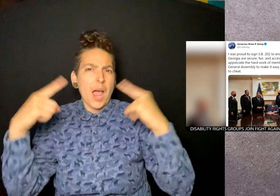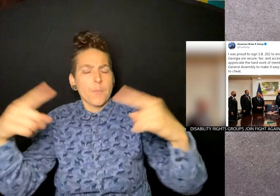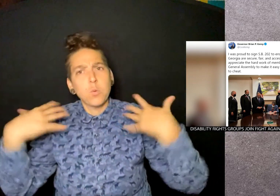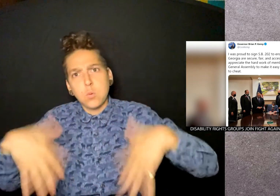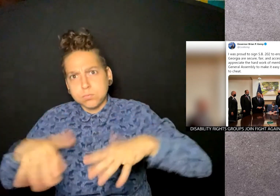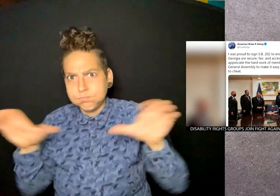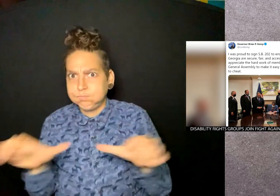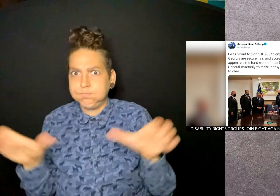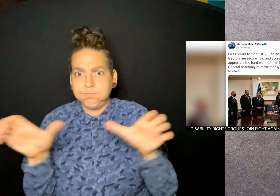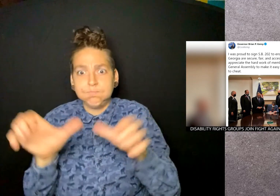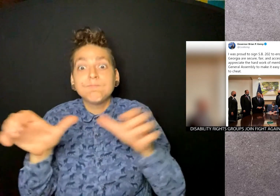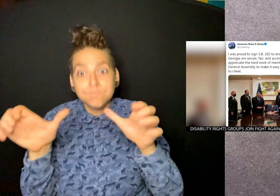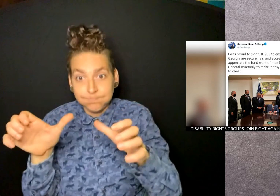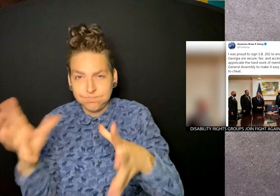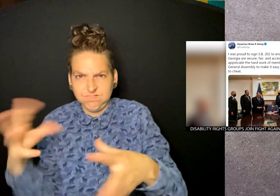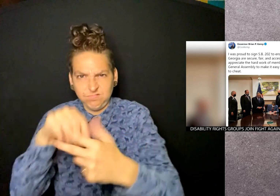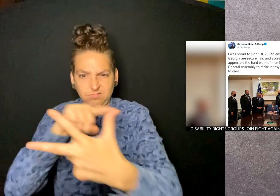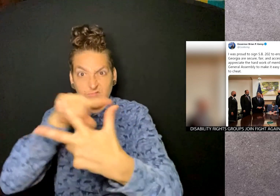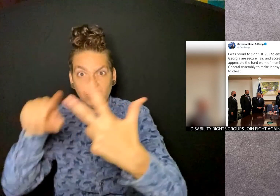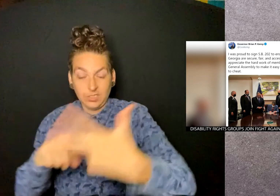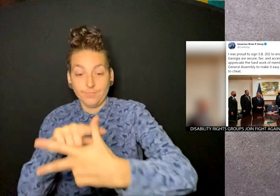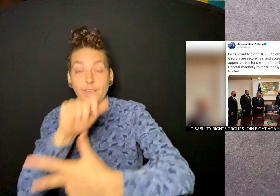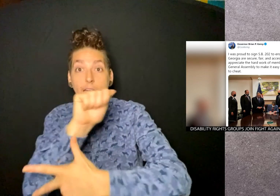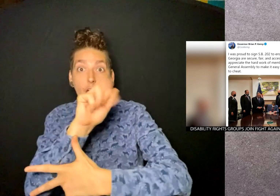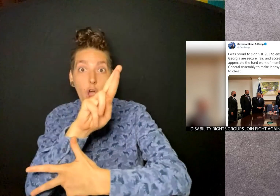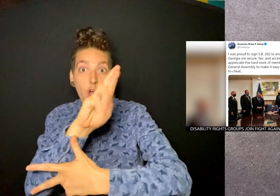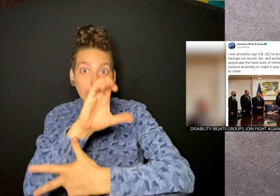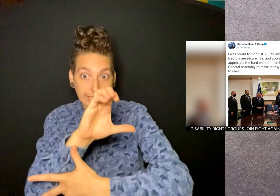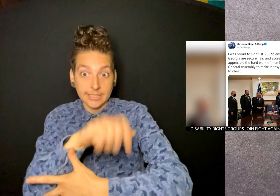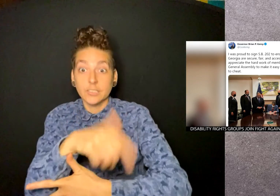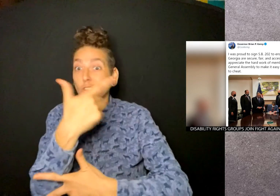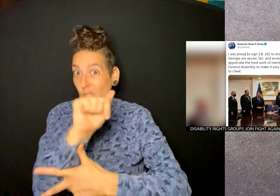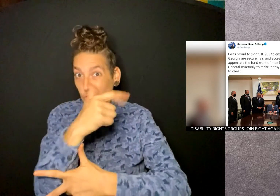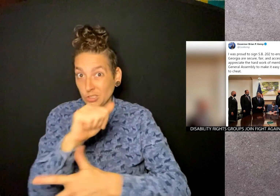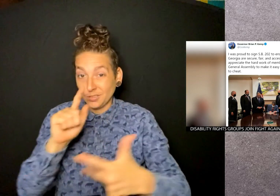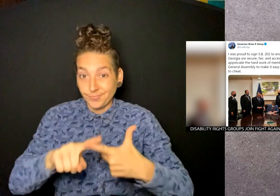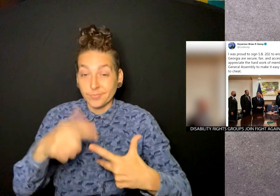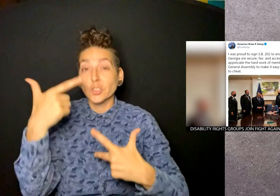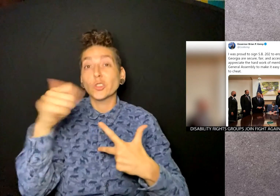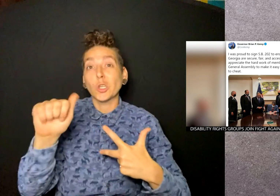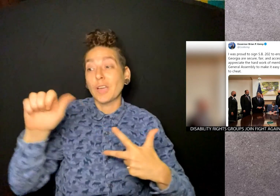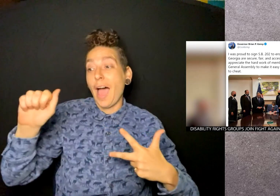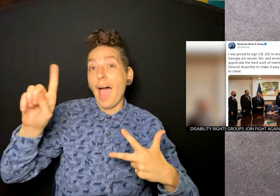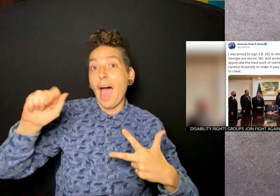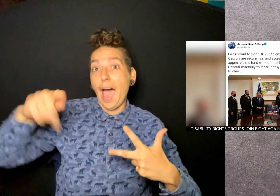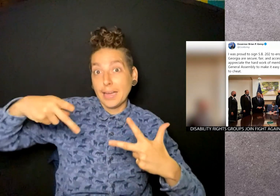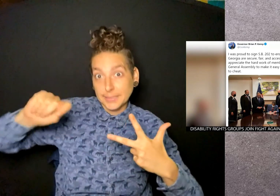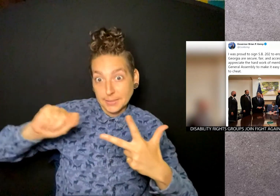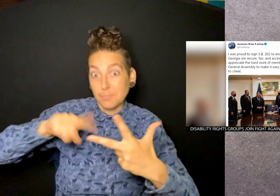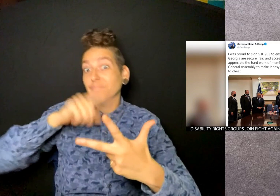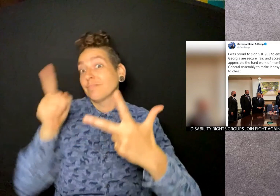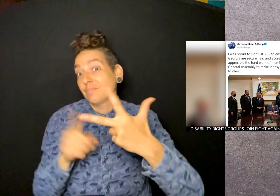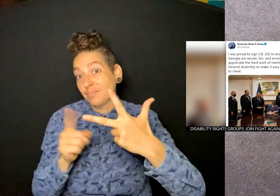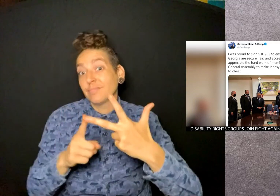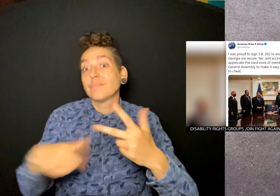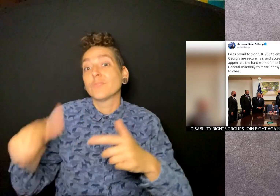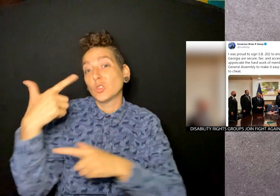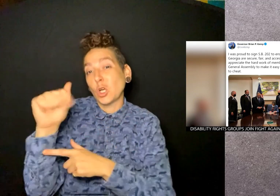three prominent georgia-based disability rights groups the arc georgia georgia adapt